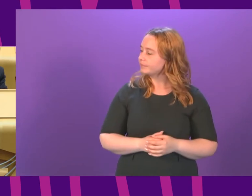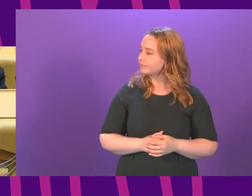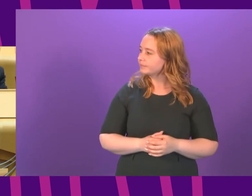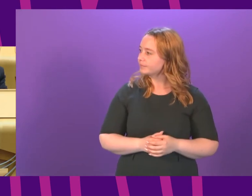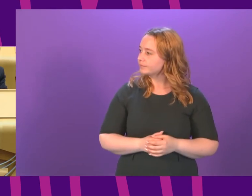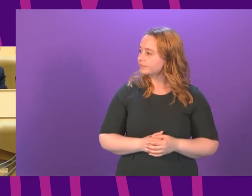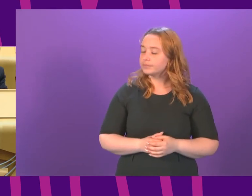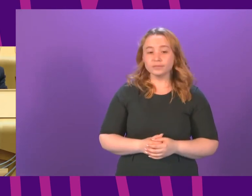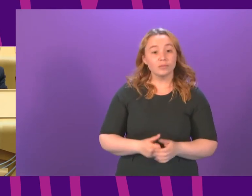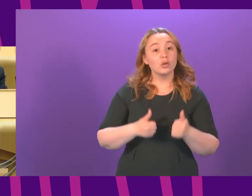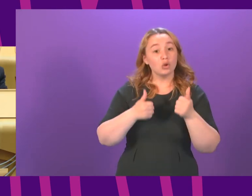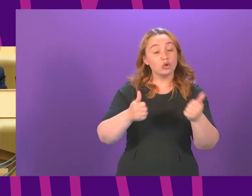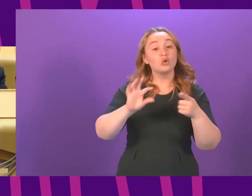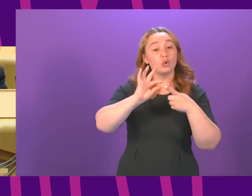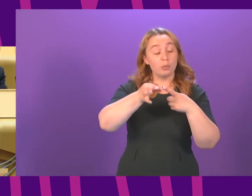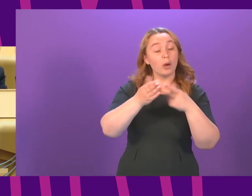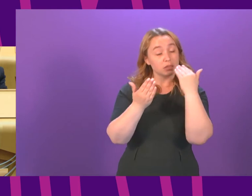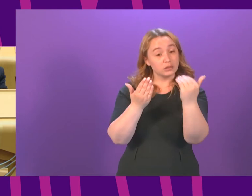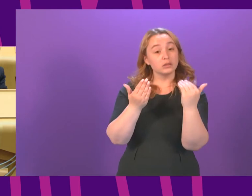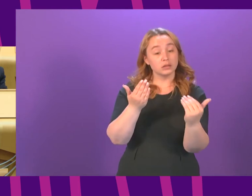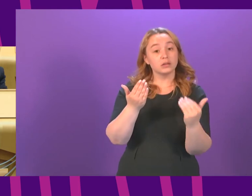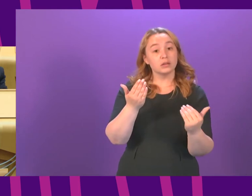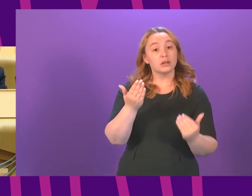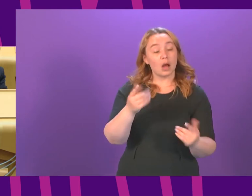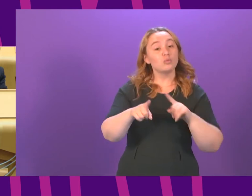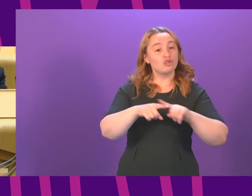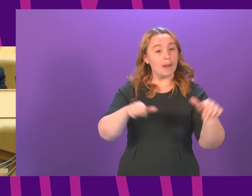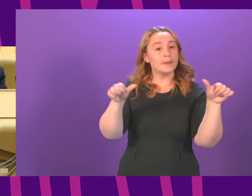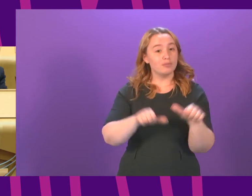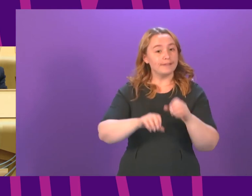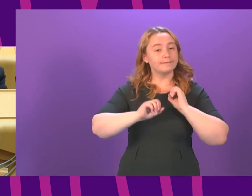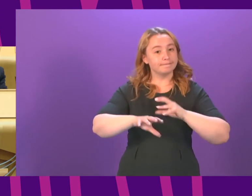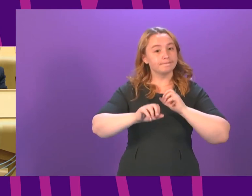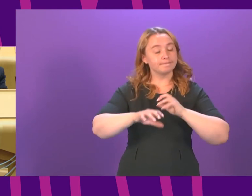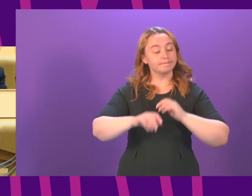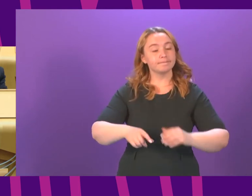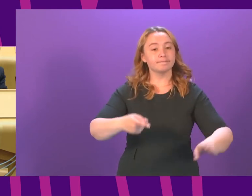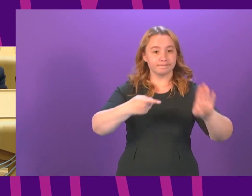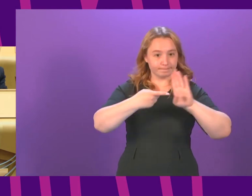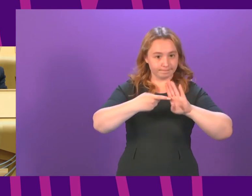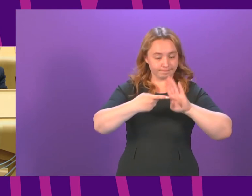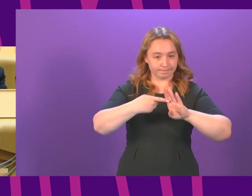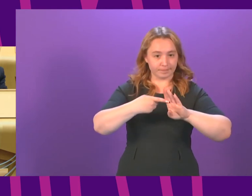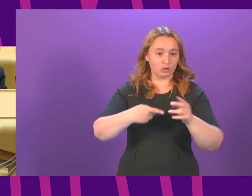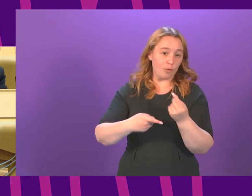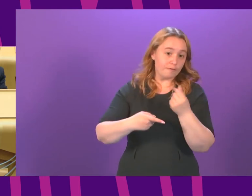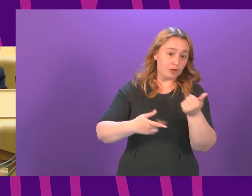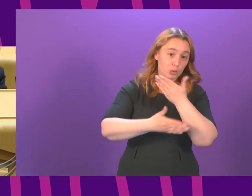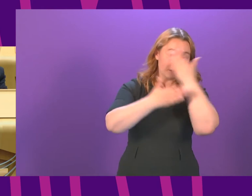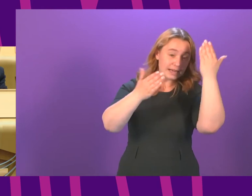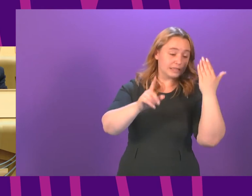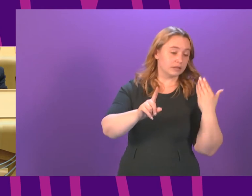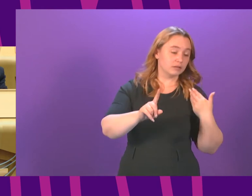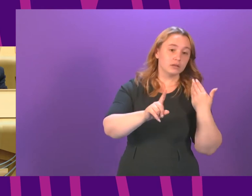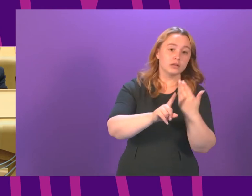hopefully more briefly than I did in my previous answer presenting officer one by one over the past few days I have heard people